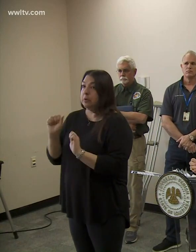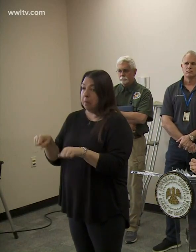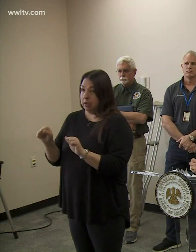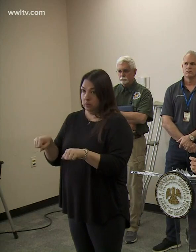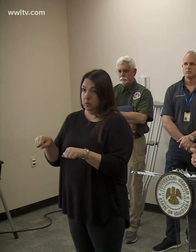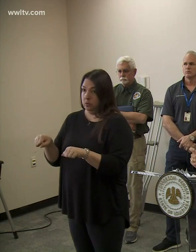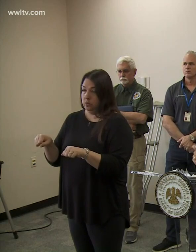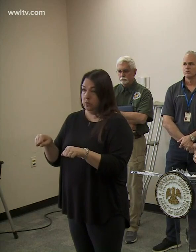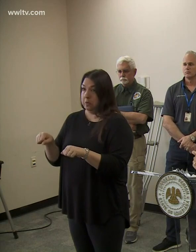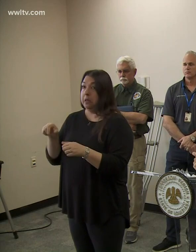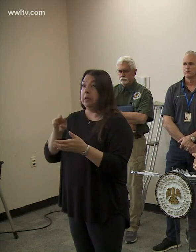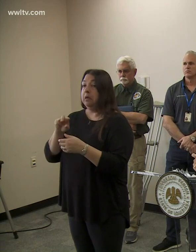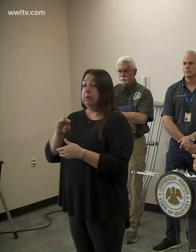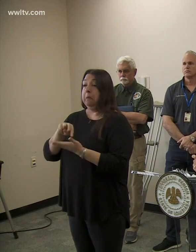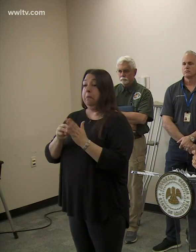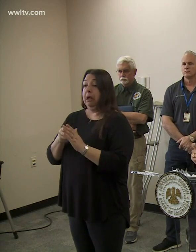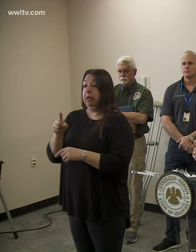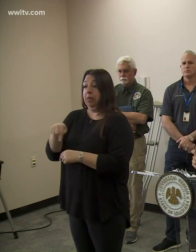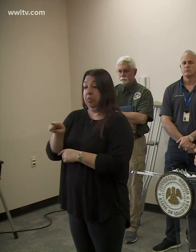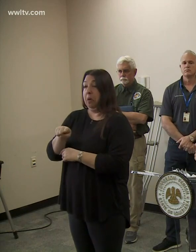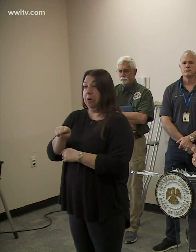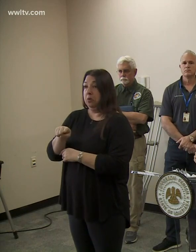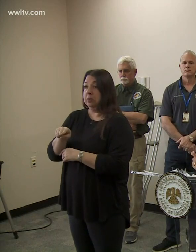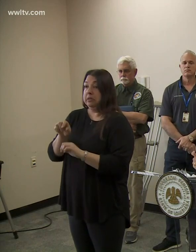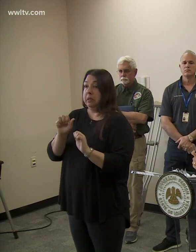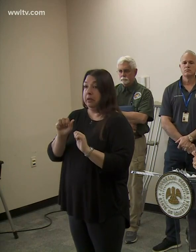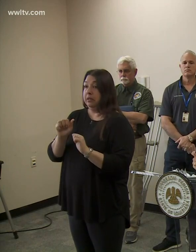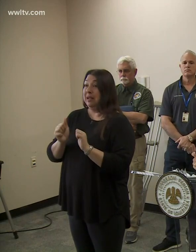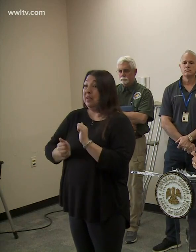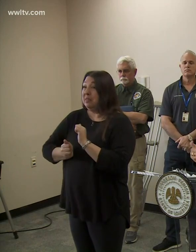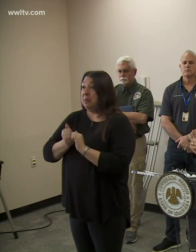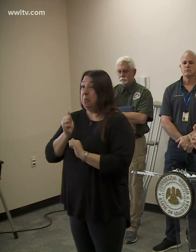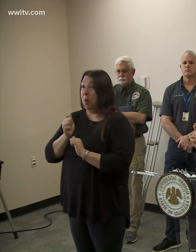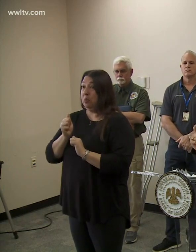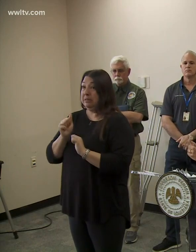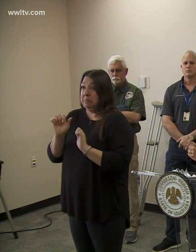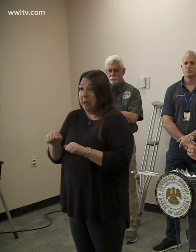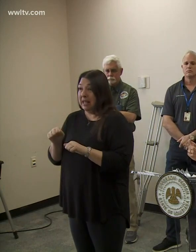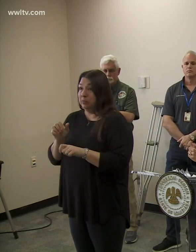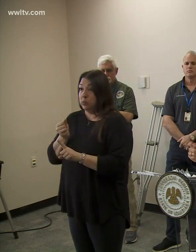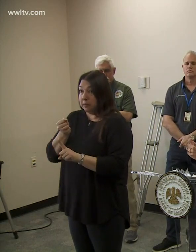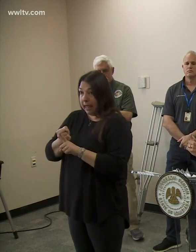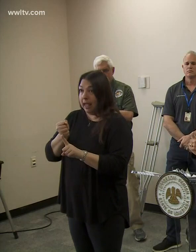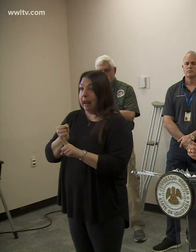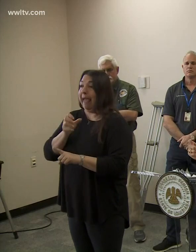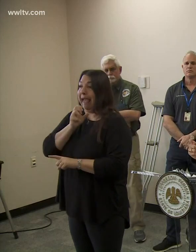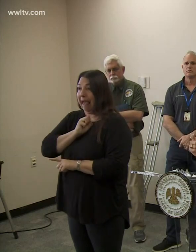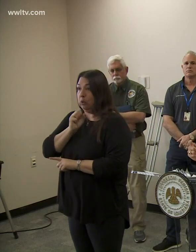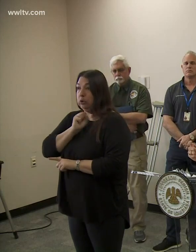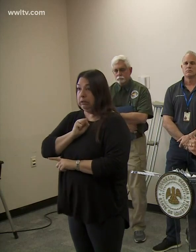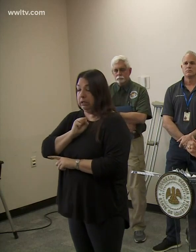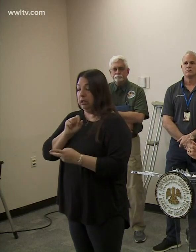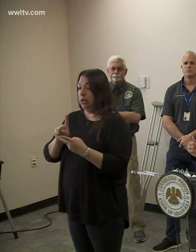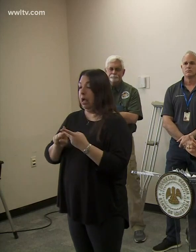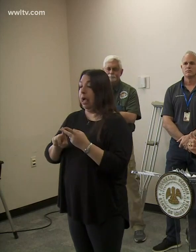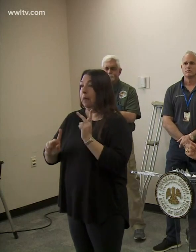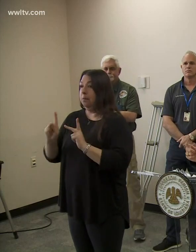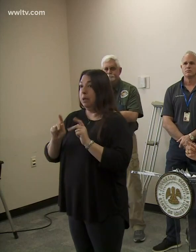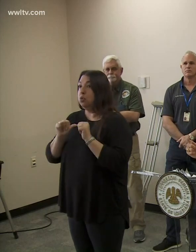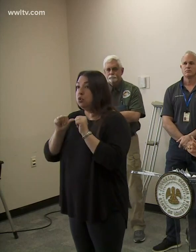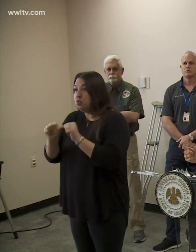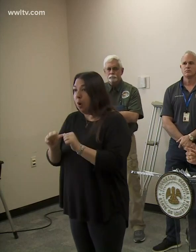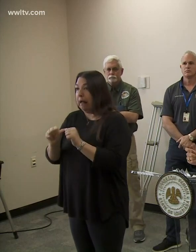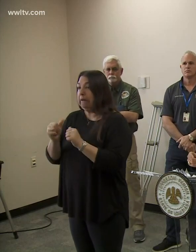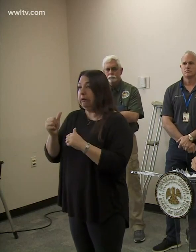severe. And of those cases, our most vulnerable populations is the elderly and those with underlying